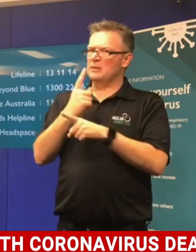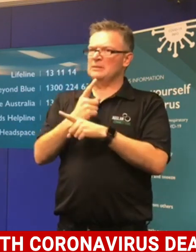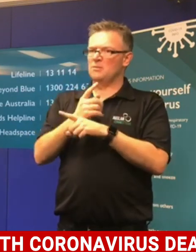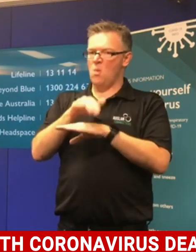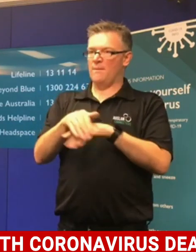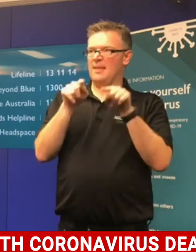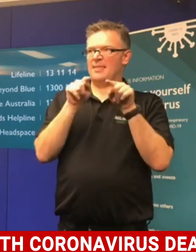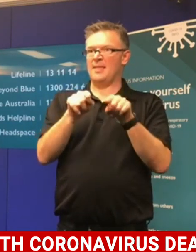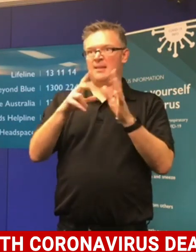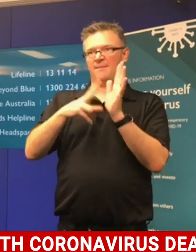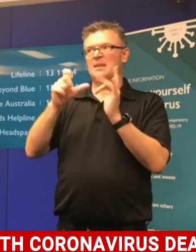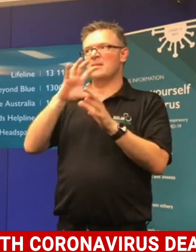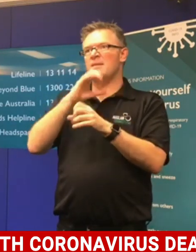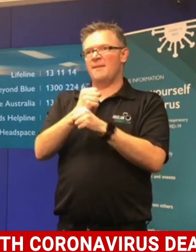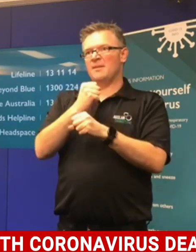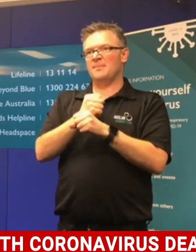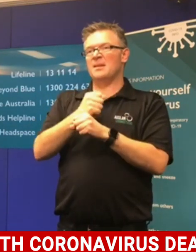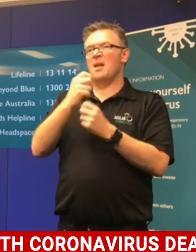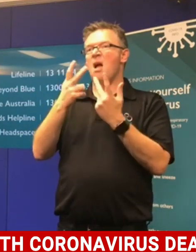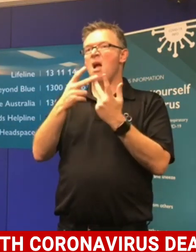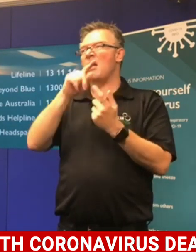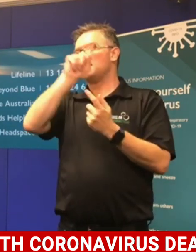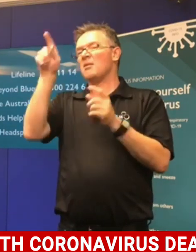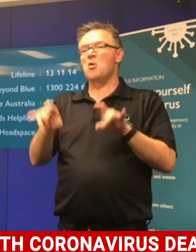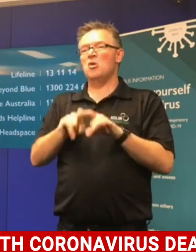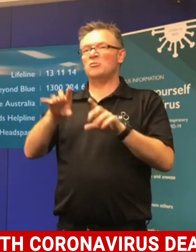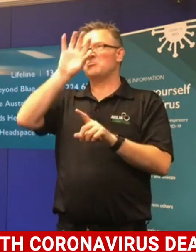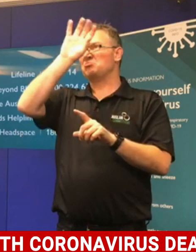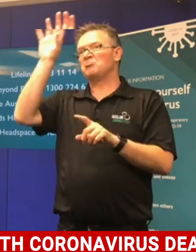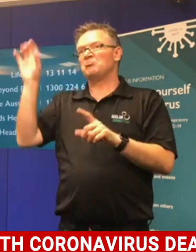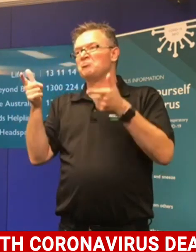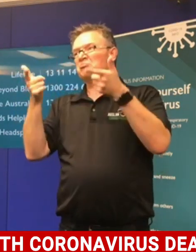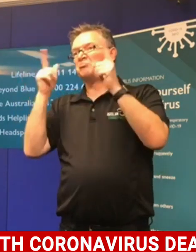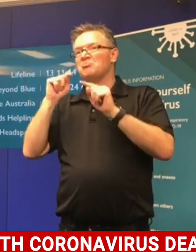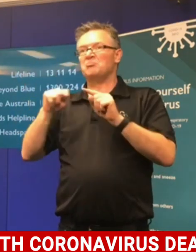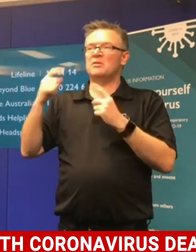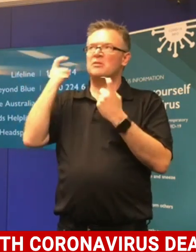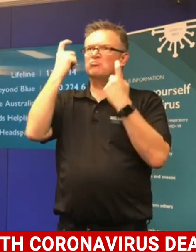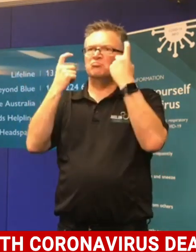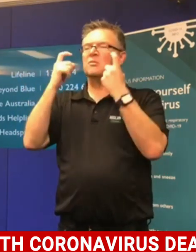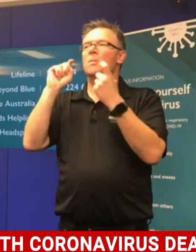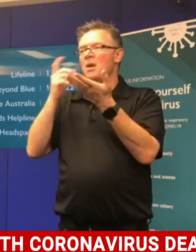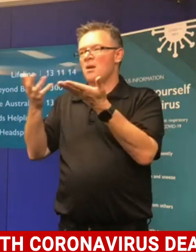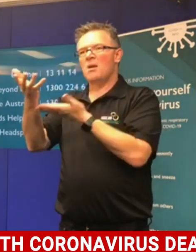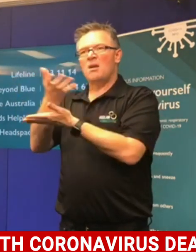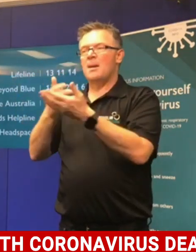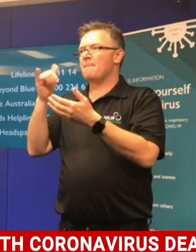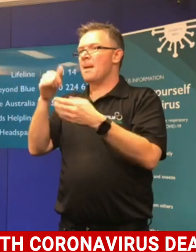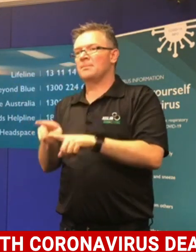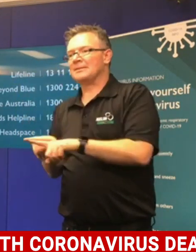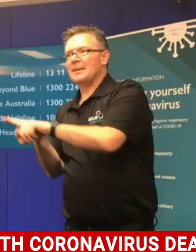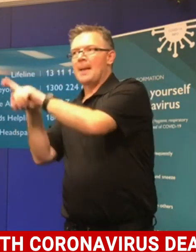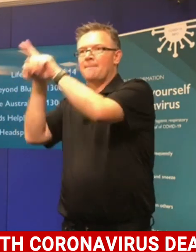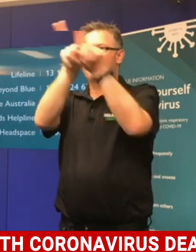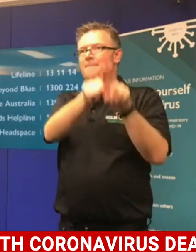the other State Premiers and First Ministers in terms of looking at the future of the